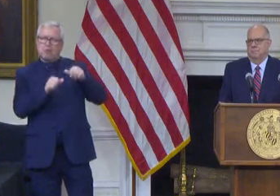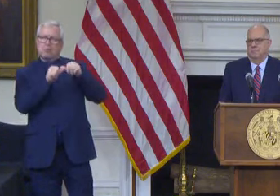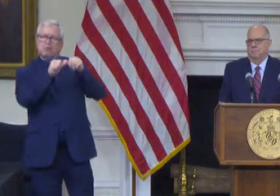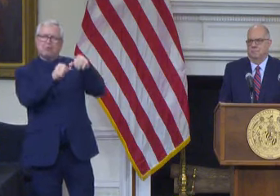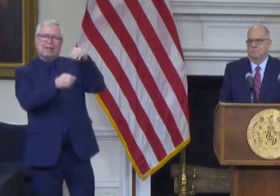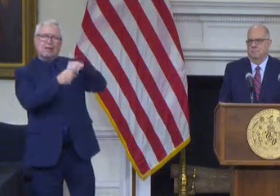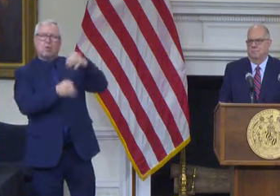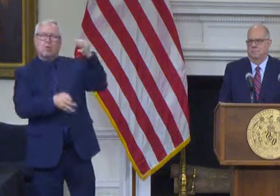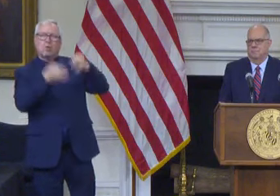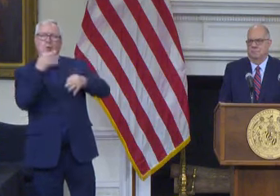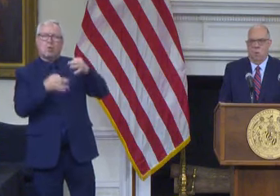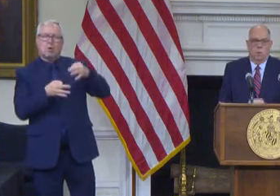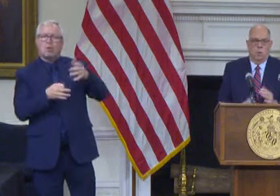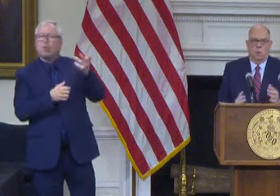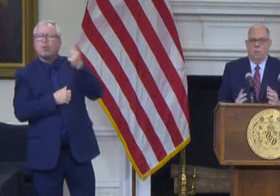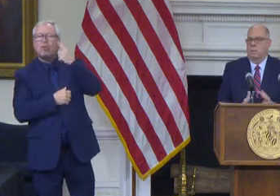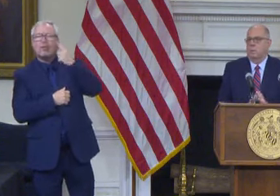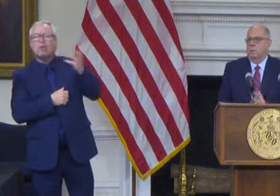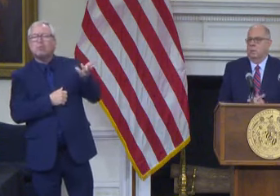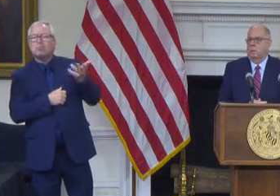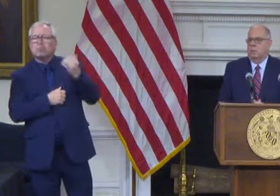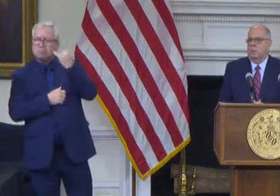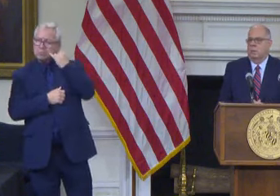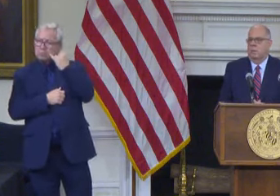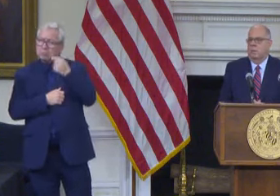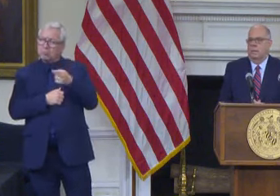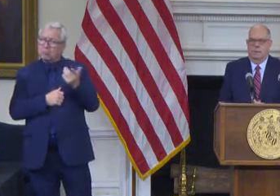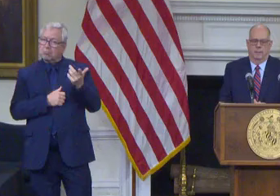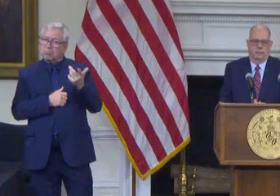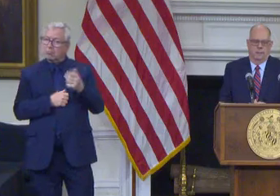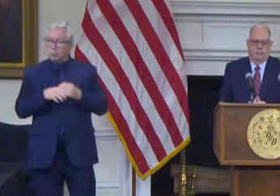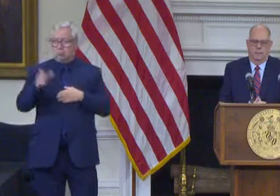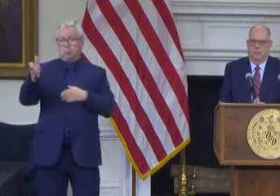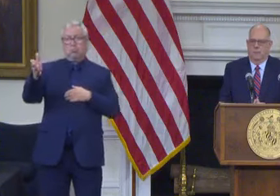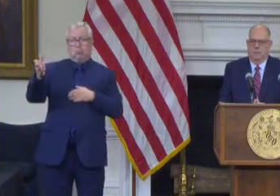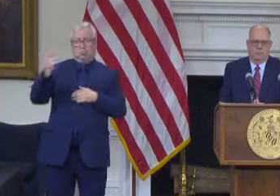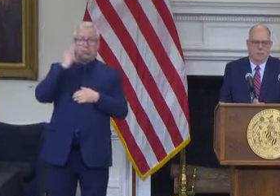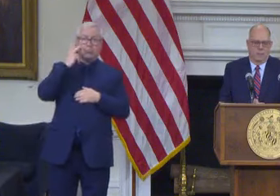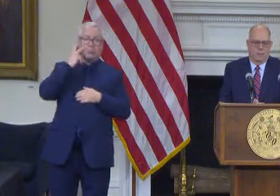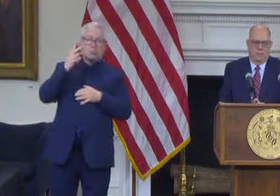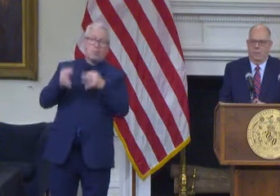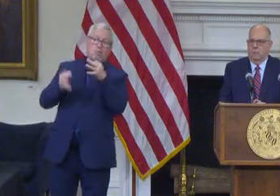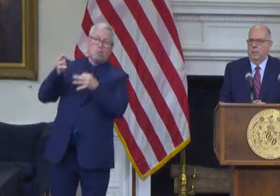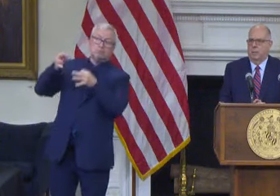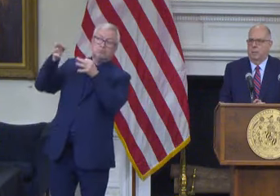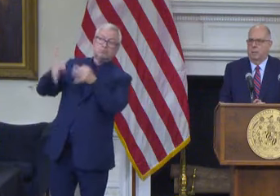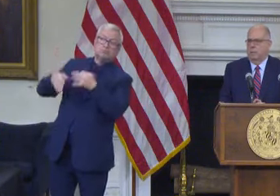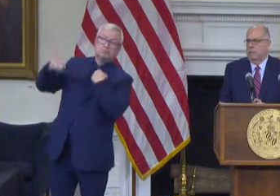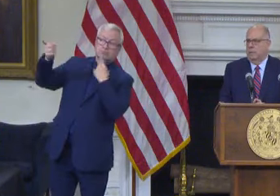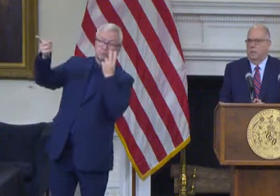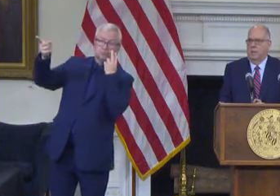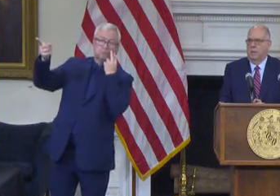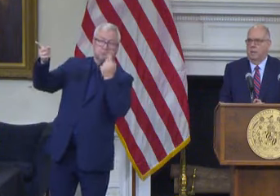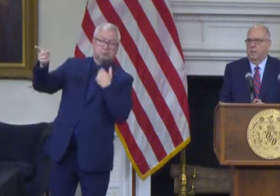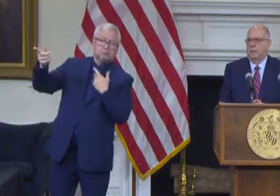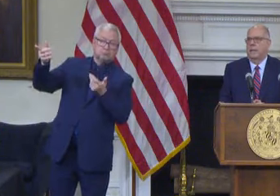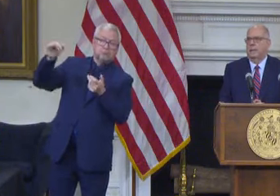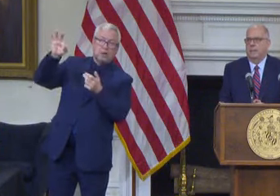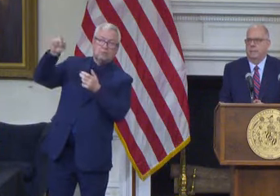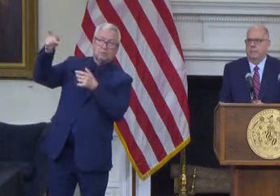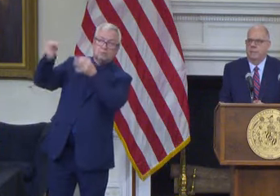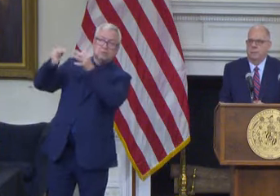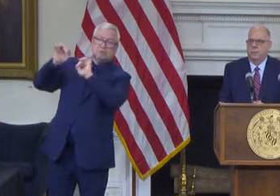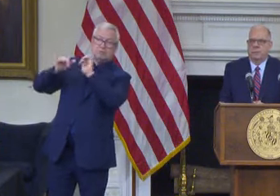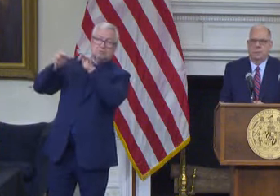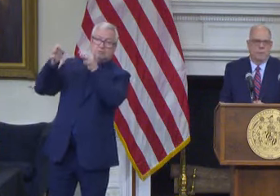we're gonna see what the courts decide these maps were created by the same person that did the gerrymandering